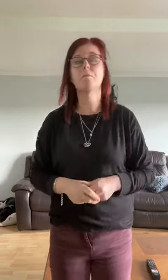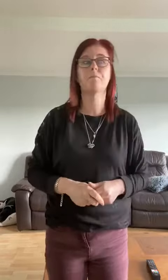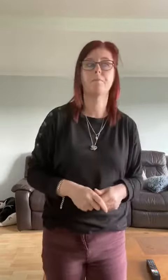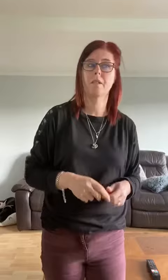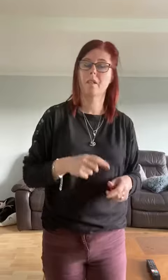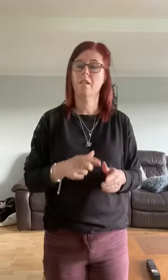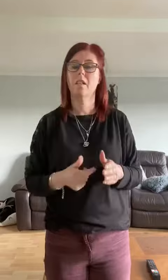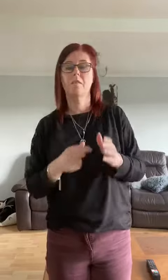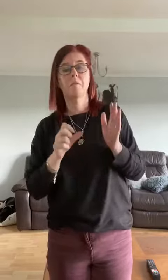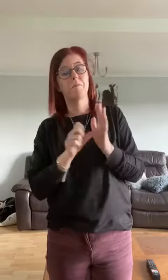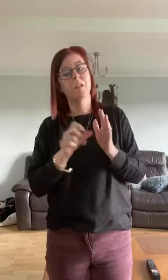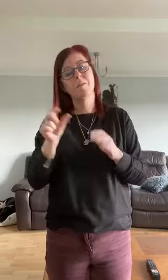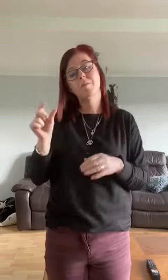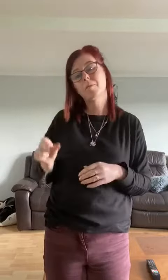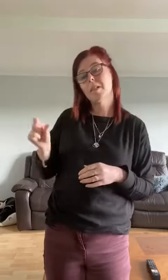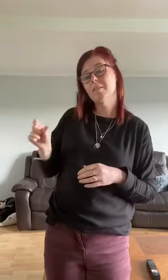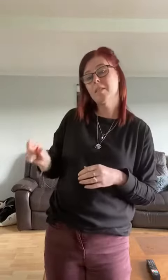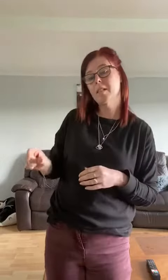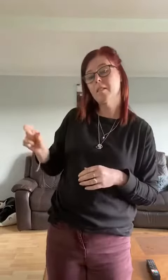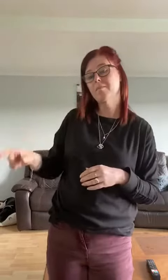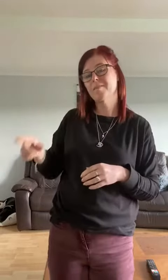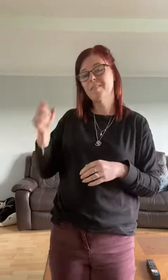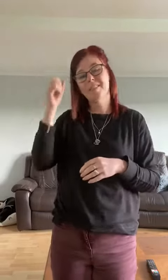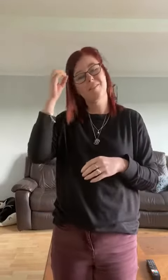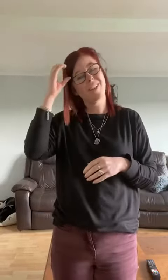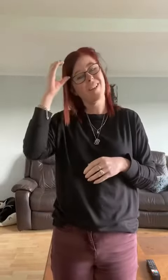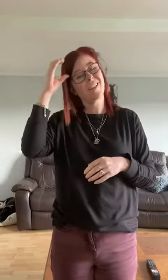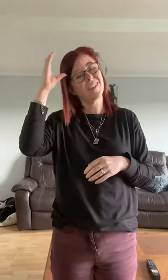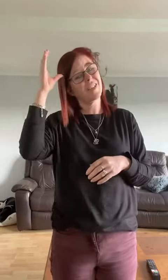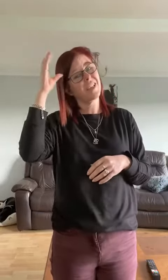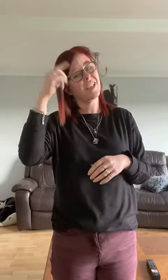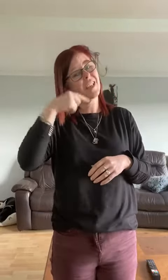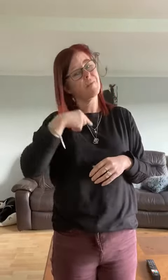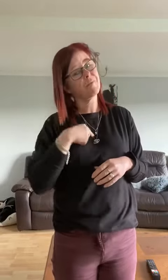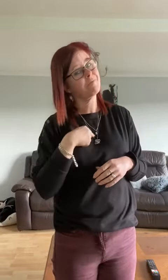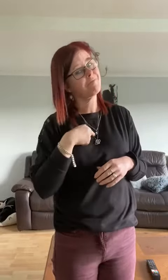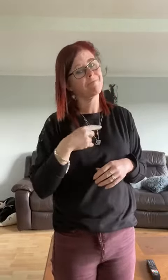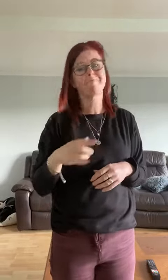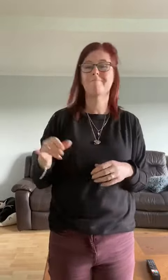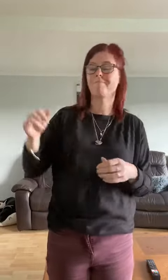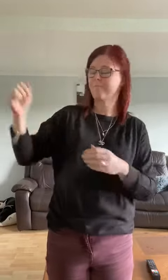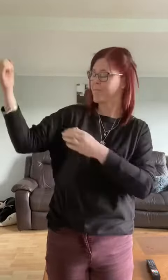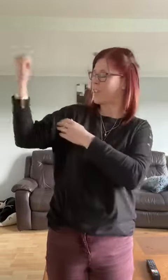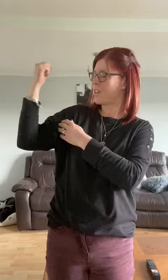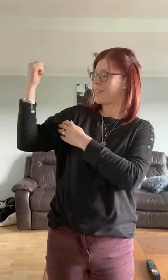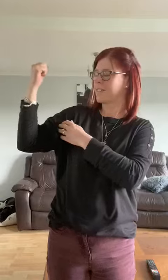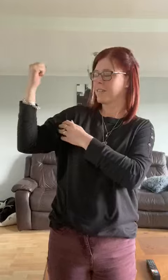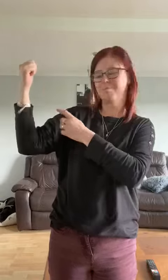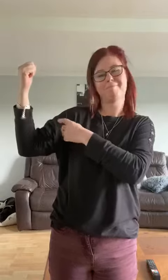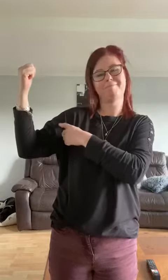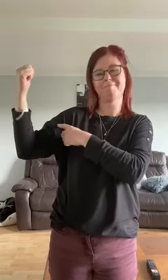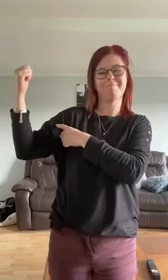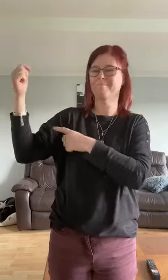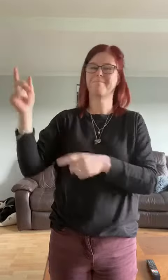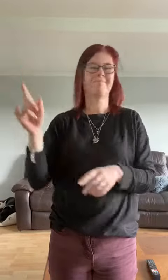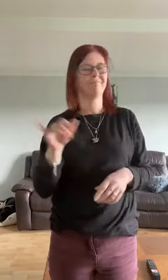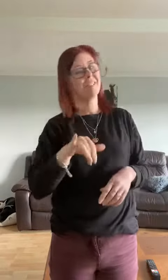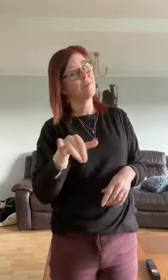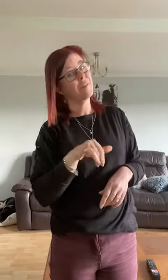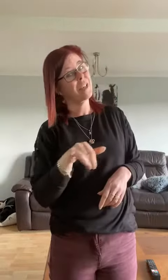Some of the folks might be A little bit smaller than I am Being stronger to me